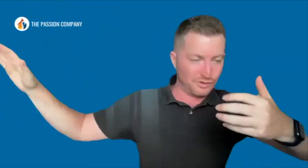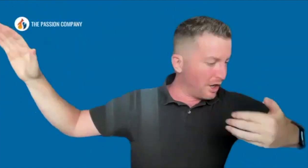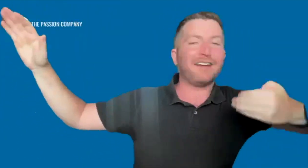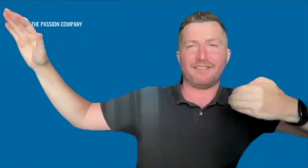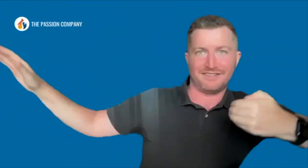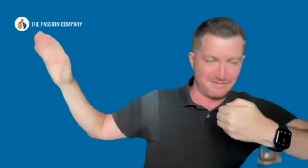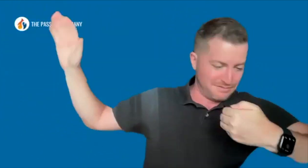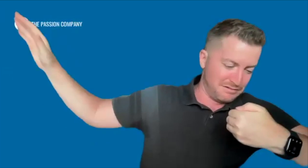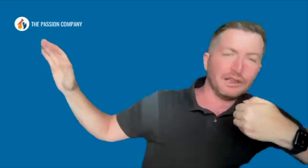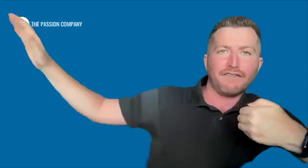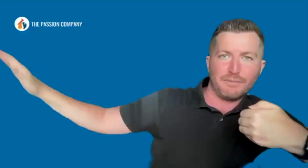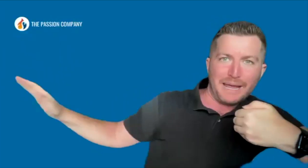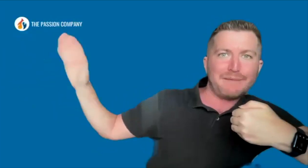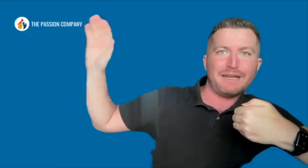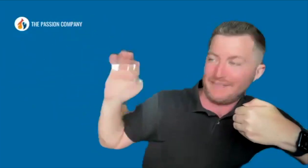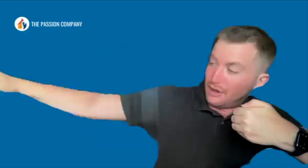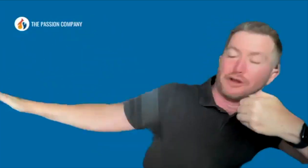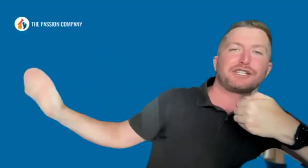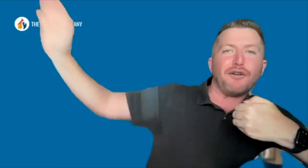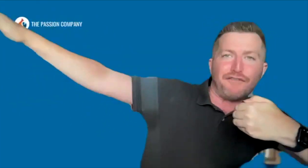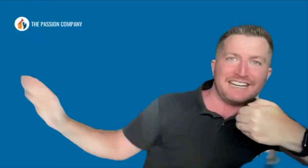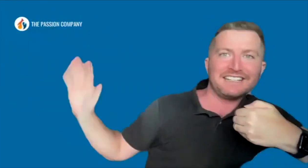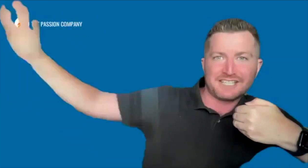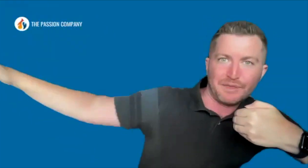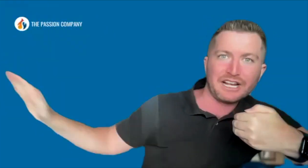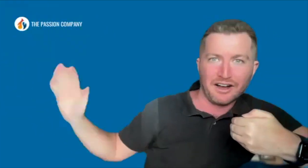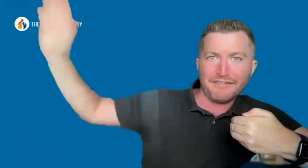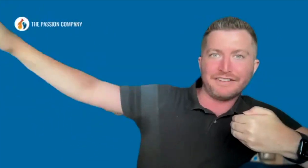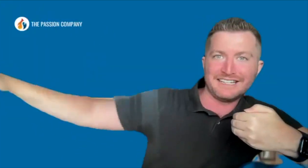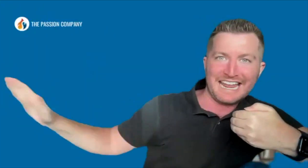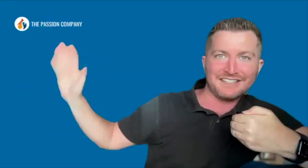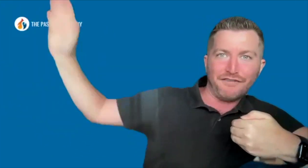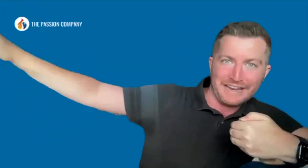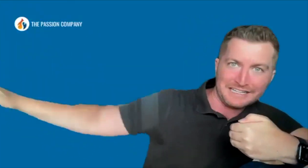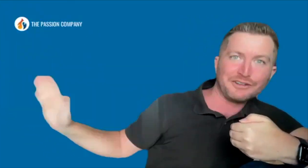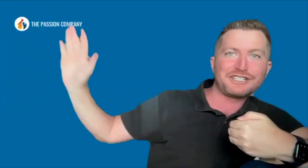trying to love a baby, and then also fending something off, and defending yourself,